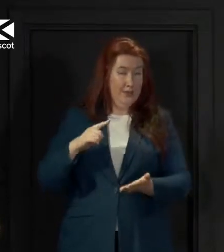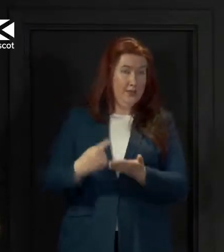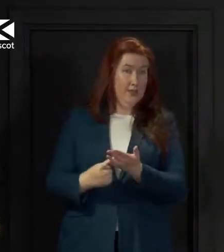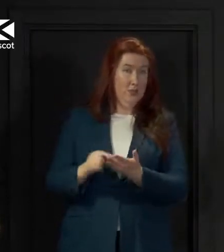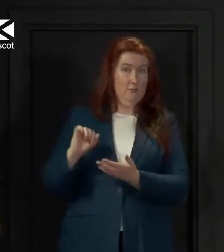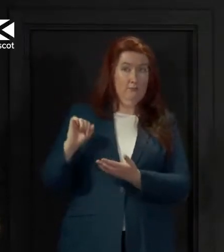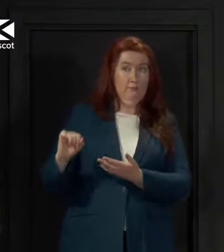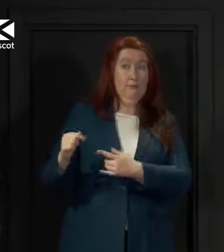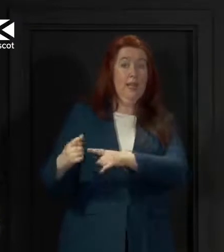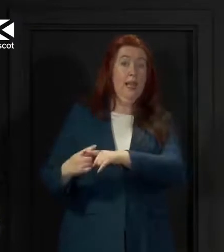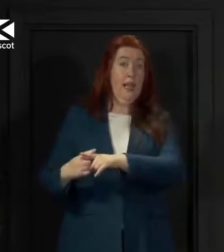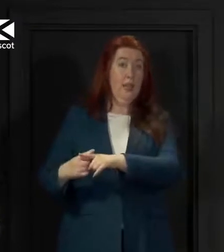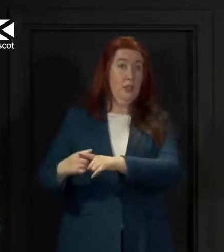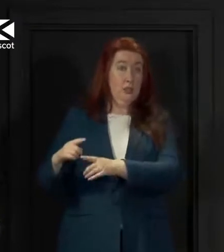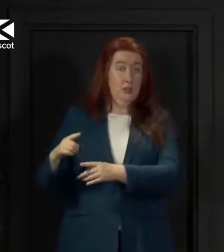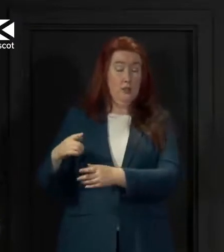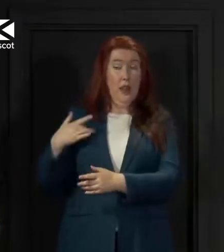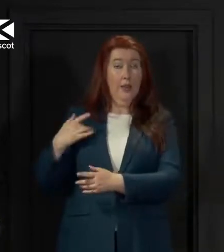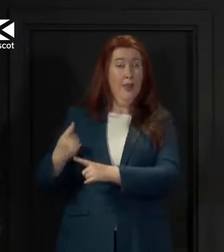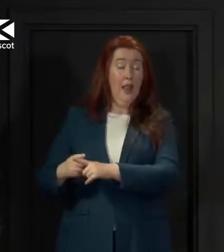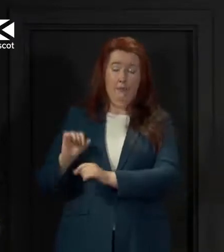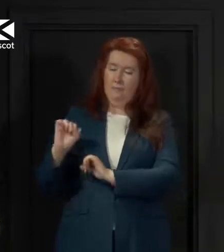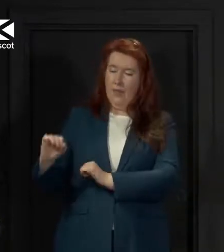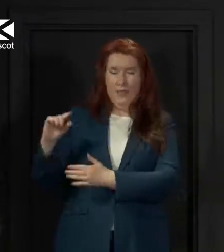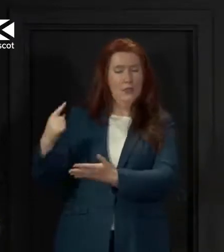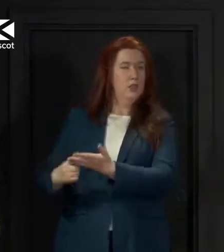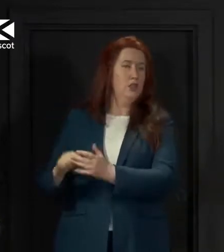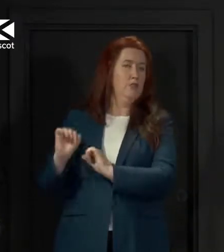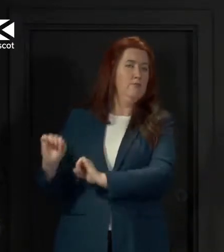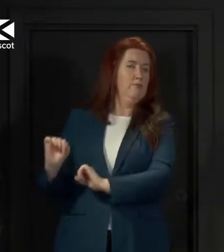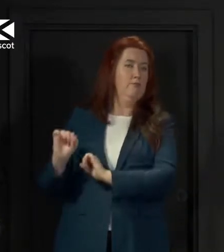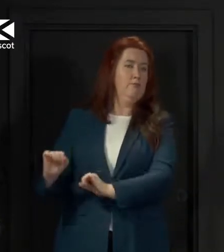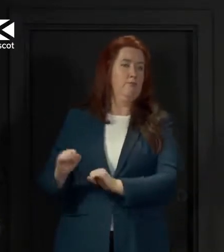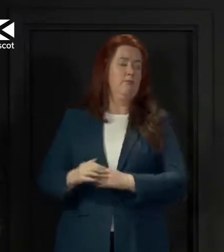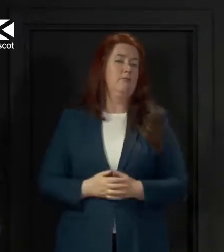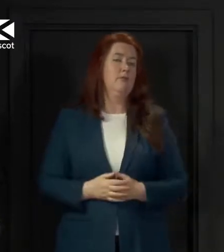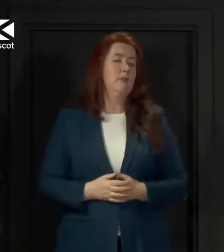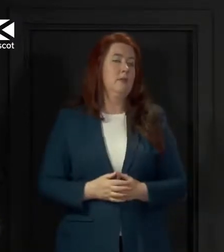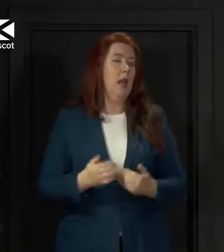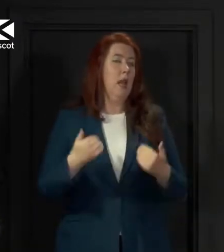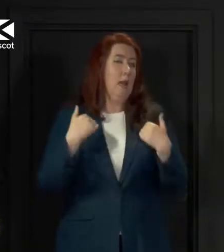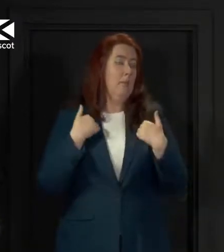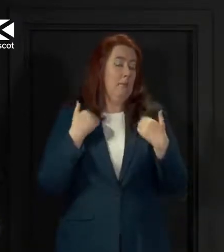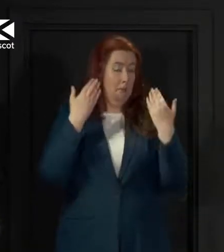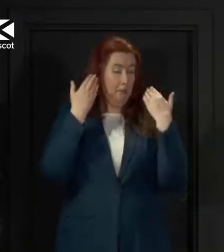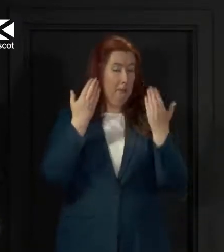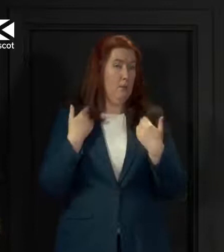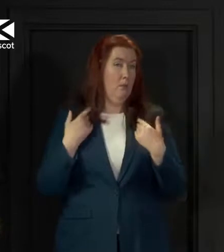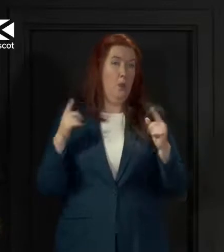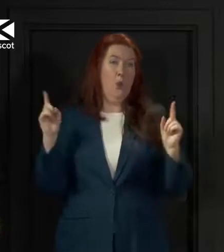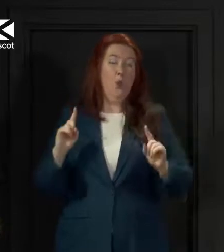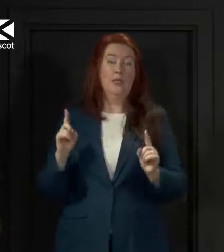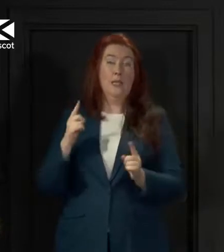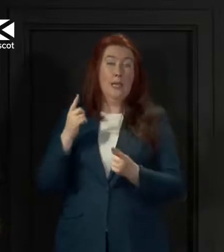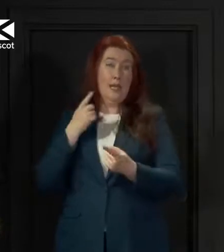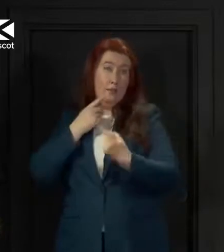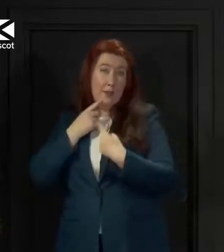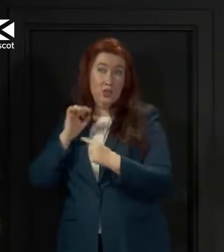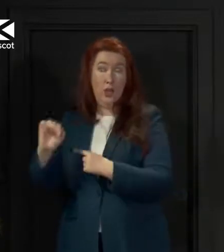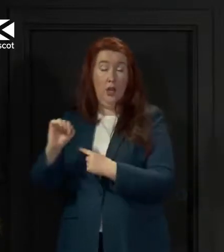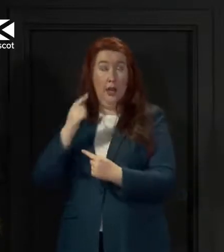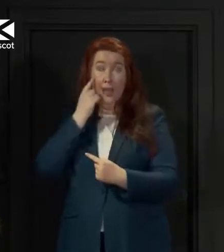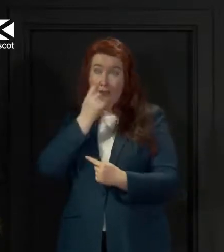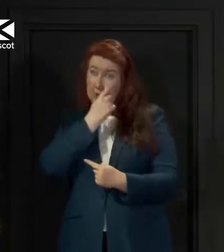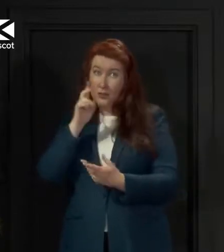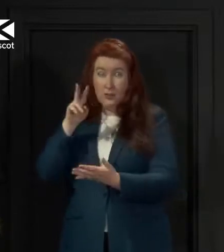who live in England for them to make those decisions and I don't know what information or evidence they might have